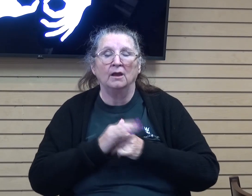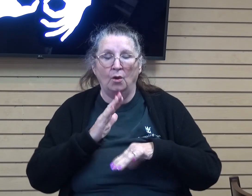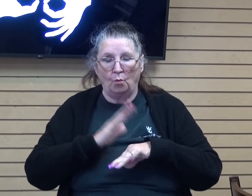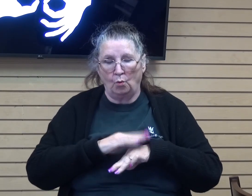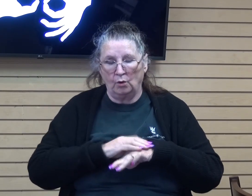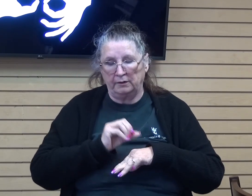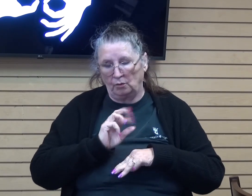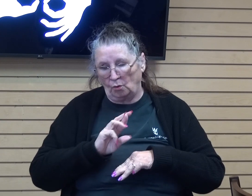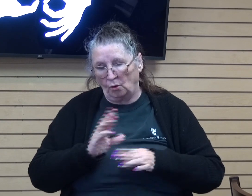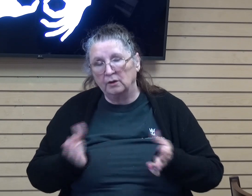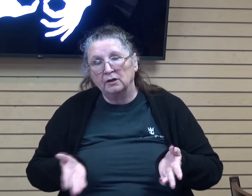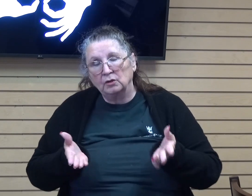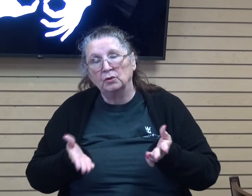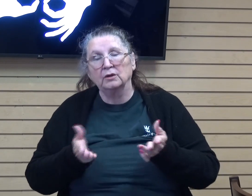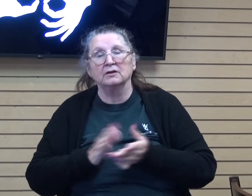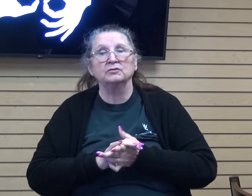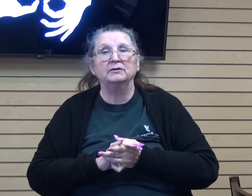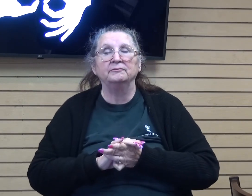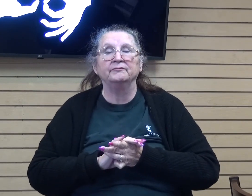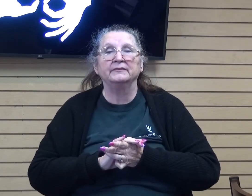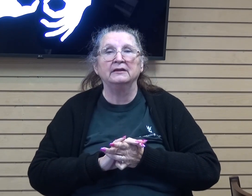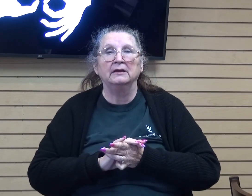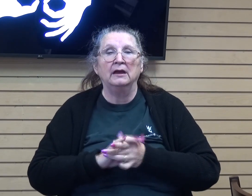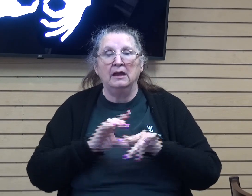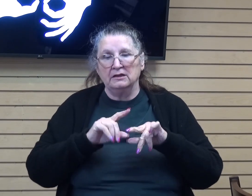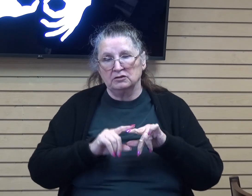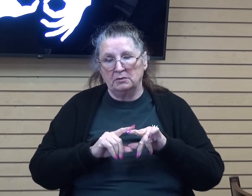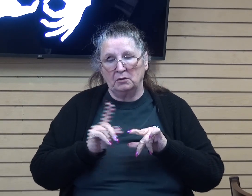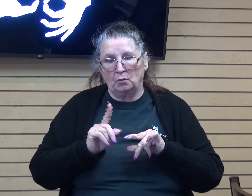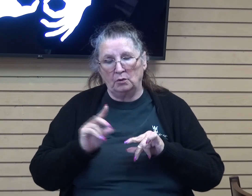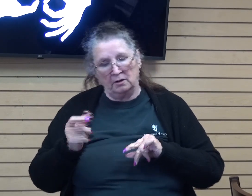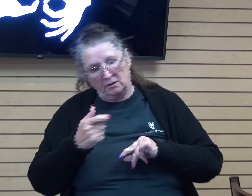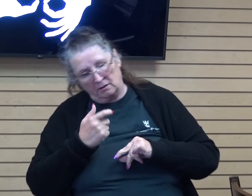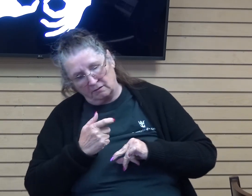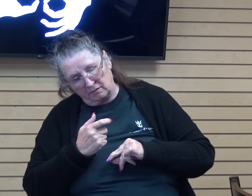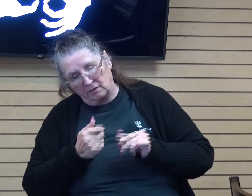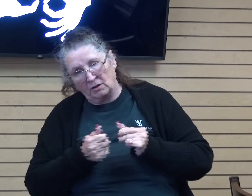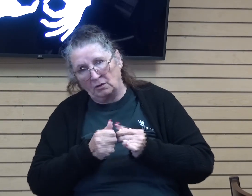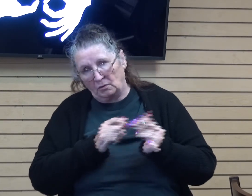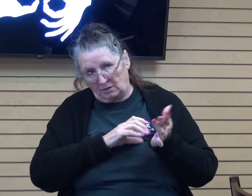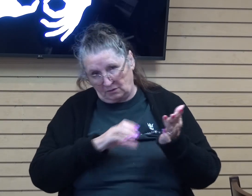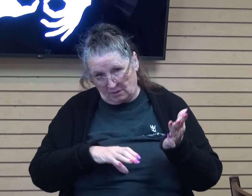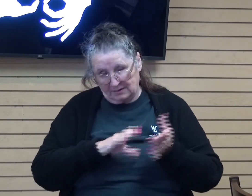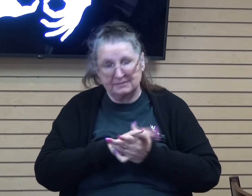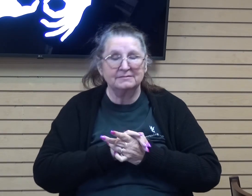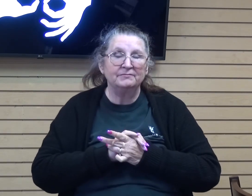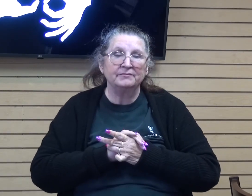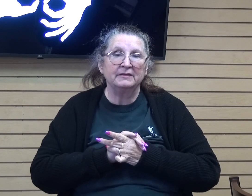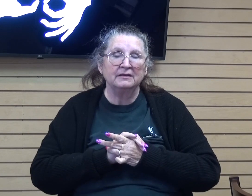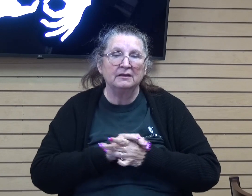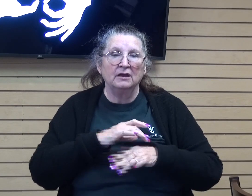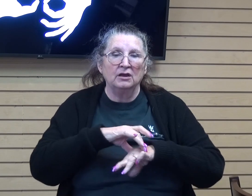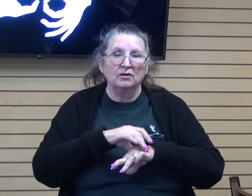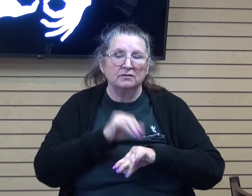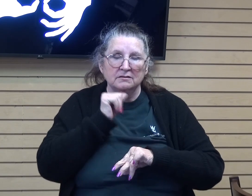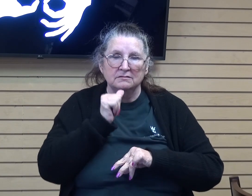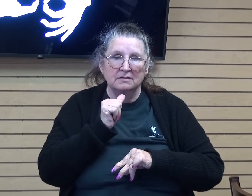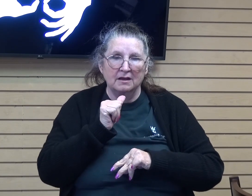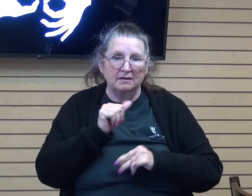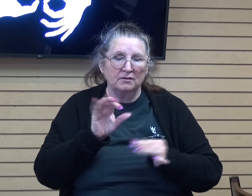or encouragement and it depends on where you stand with Christ. The earth was no longer the perfect paradise